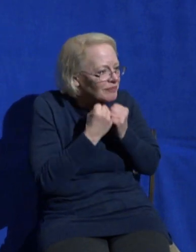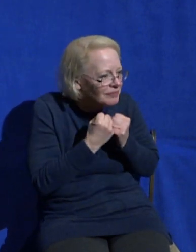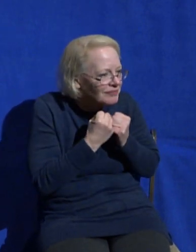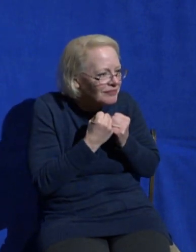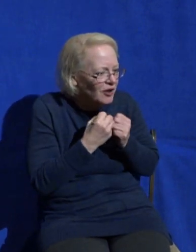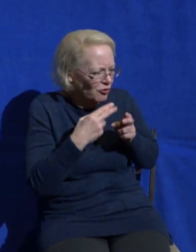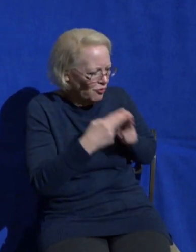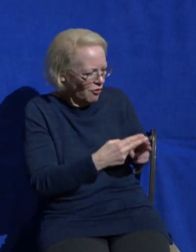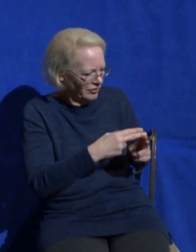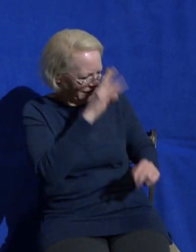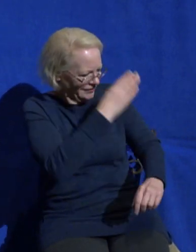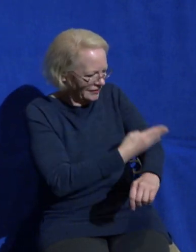let's pray together